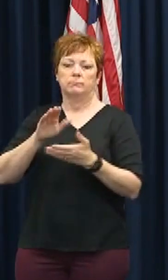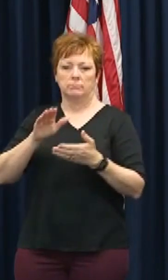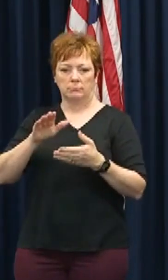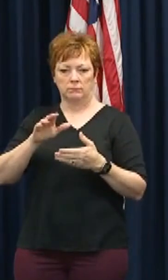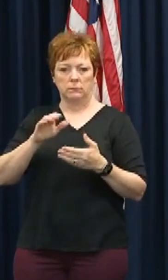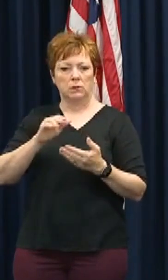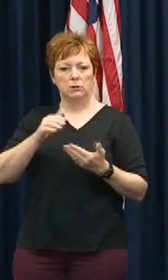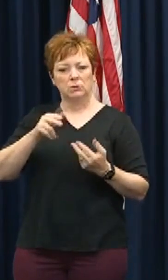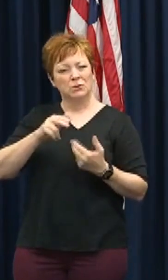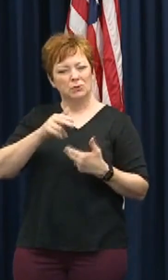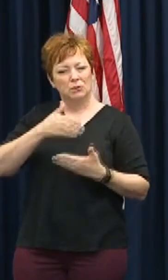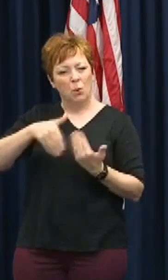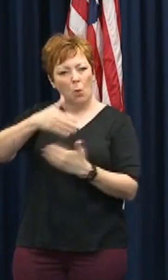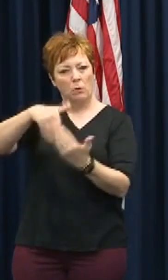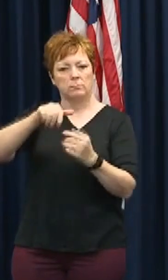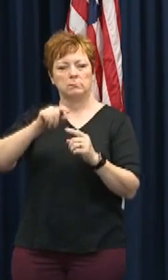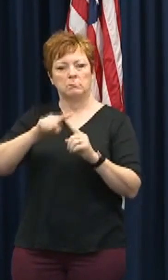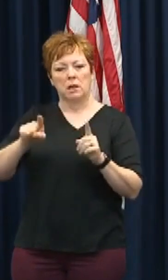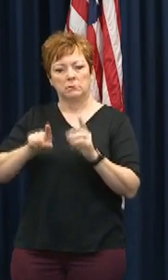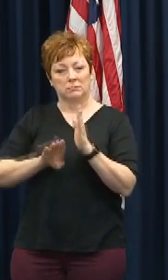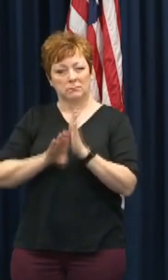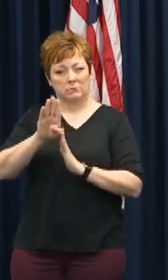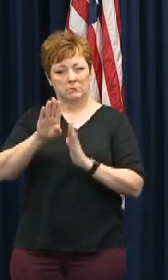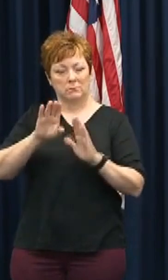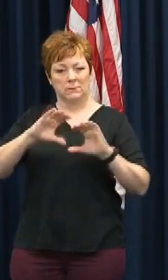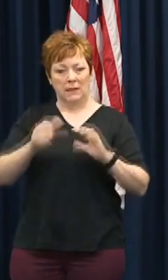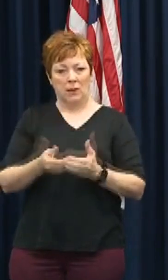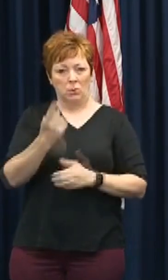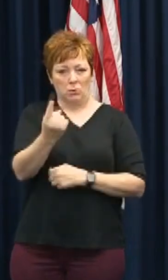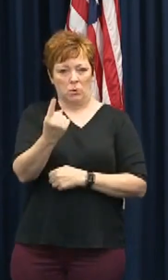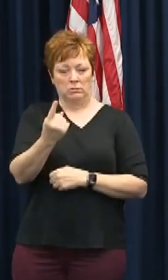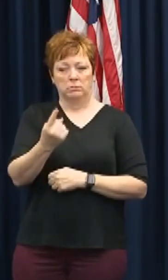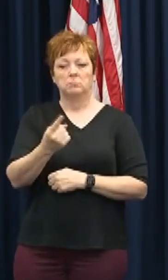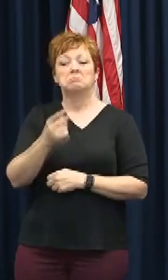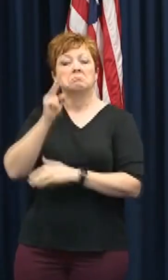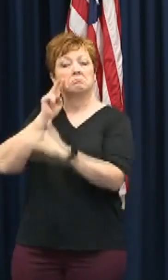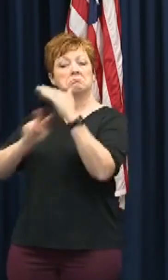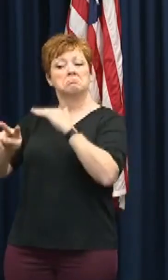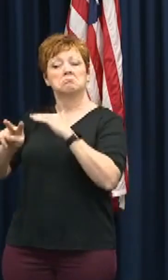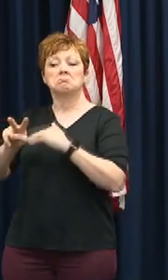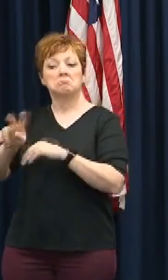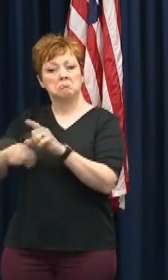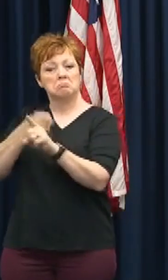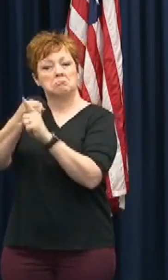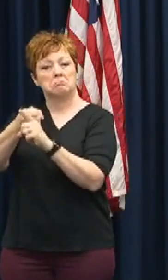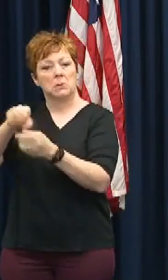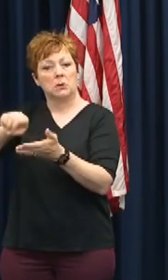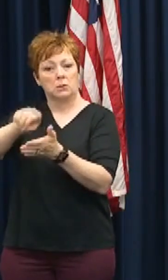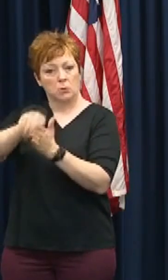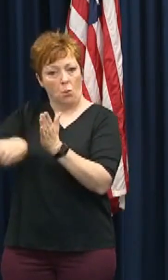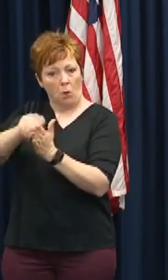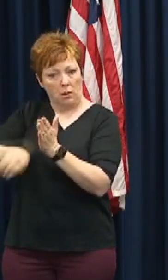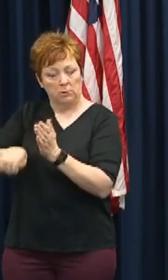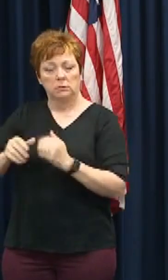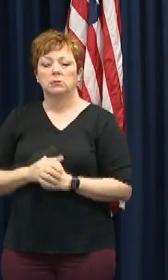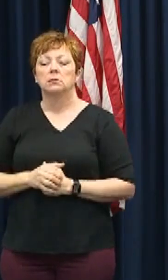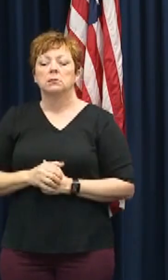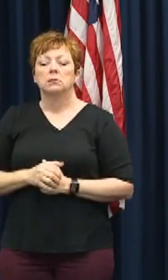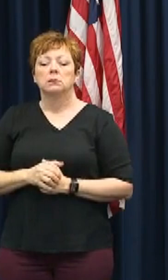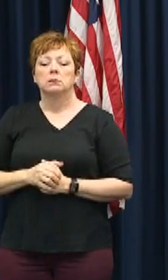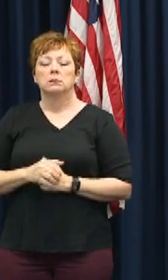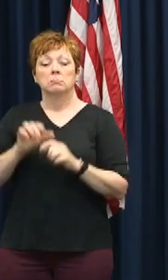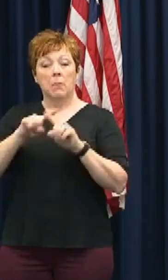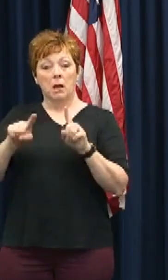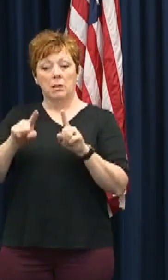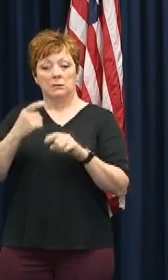a Category 1 hurricane, which was forecasted to make landfall near New Orleans. Sadly, was